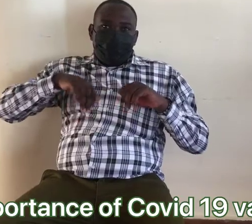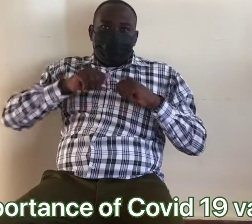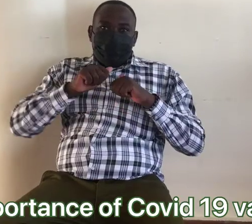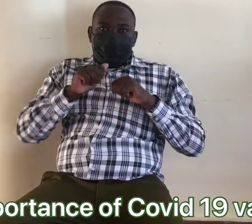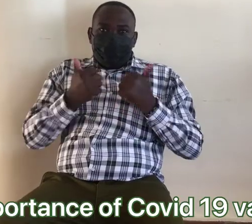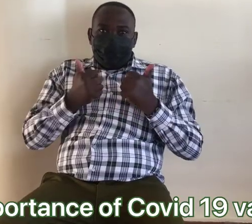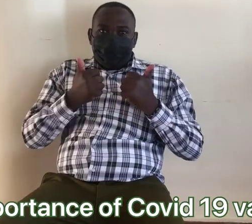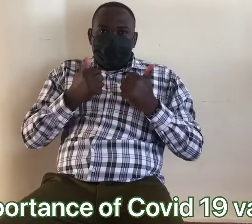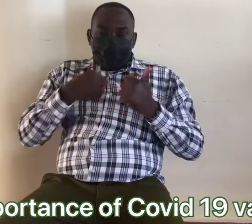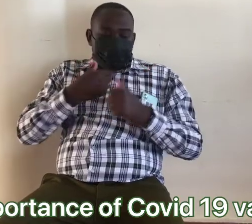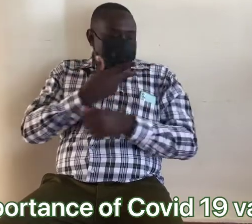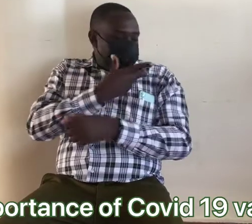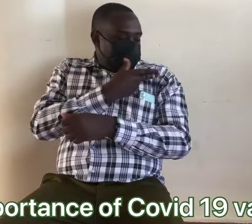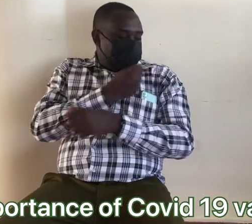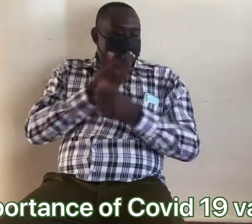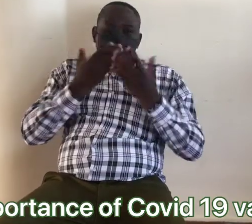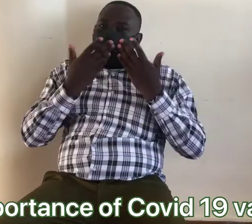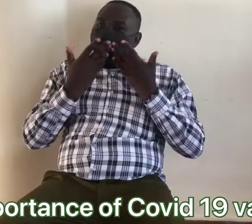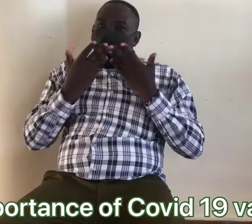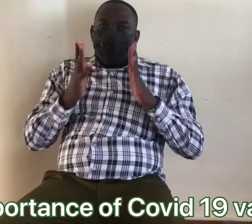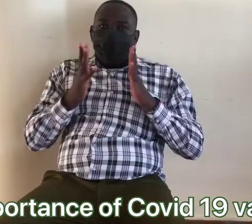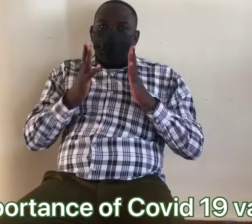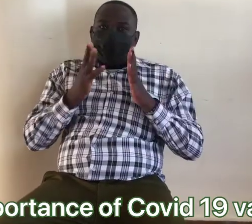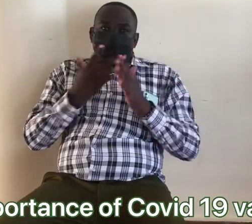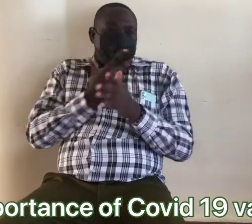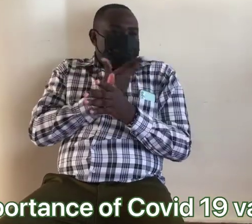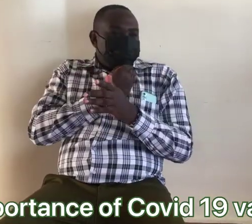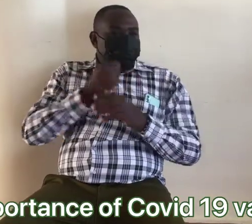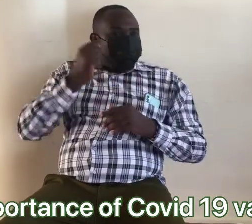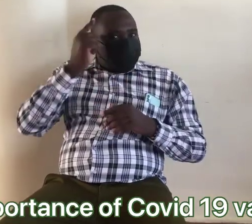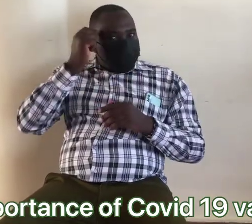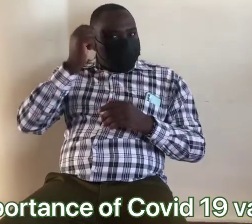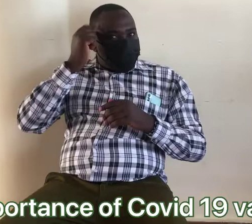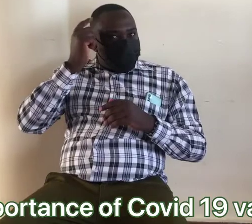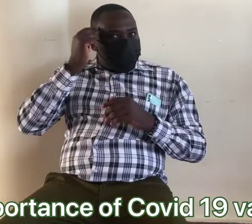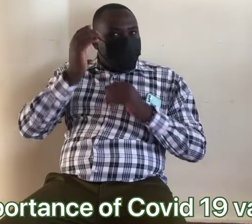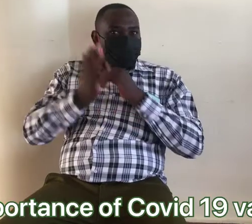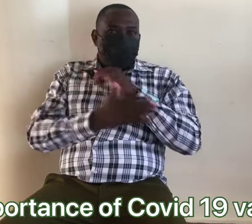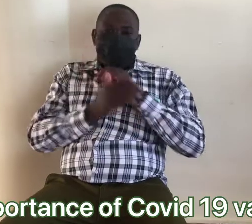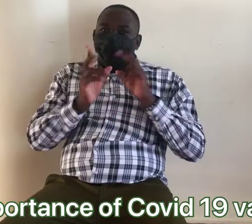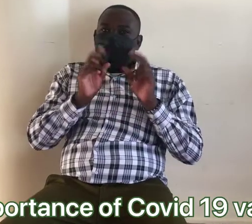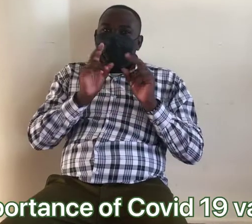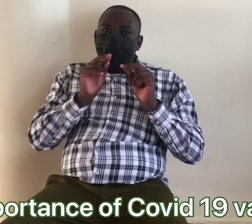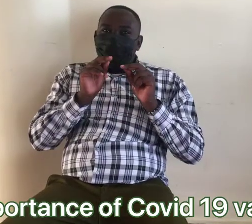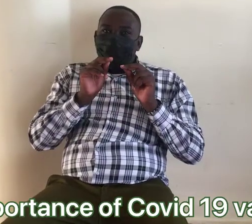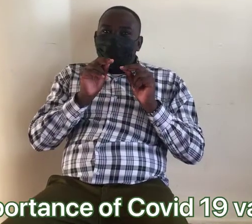later. I'm already vaccinated totally.